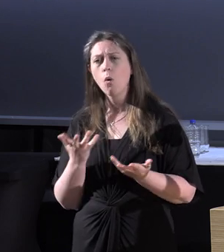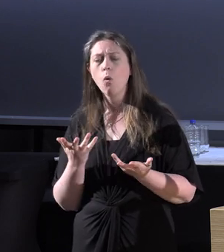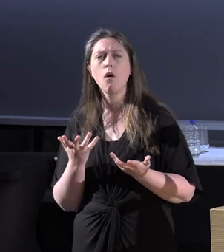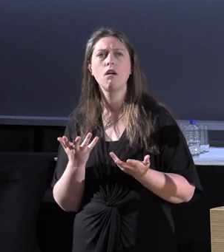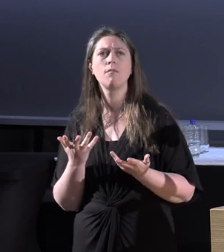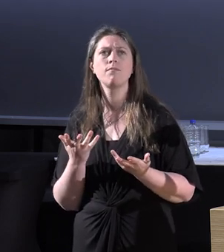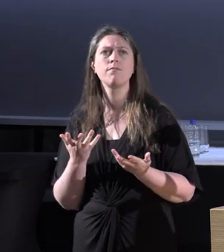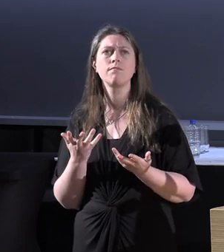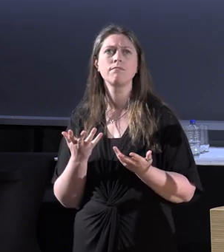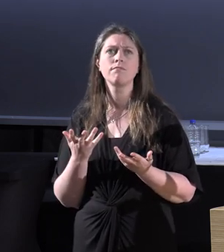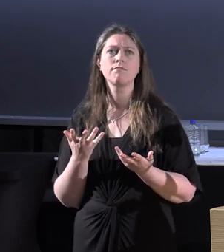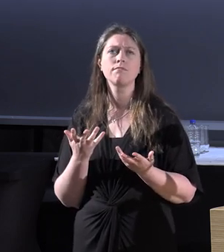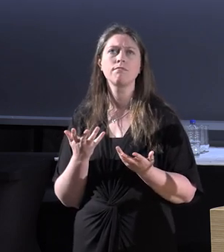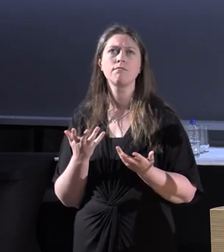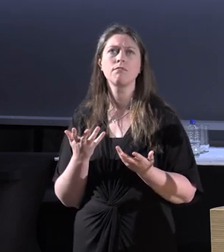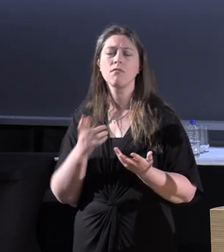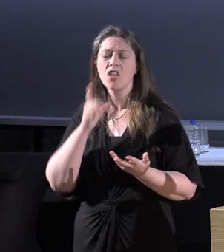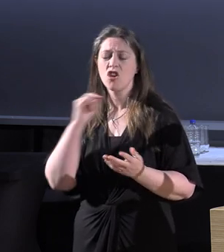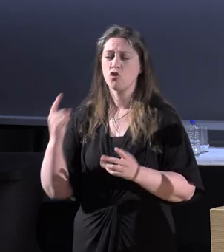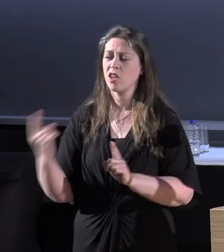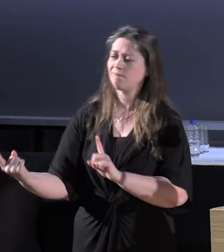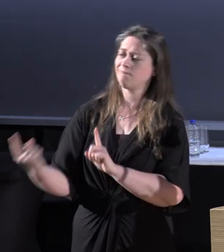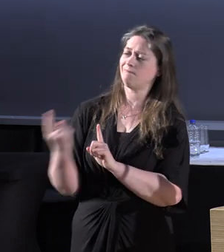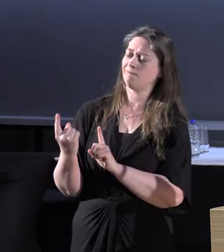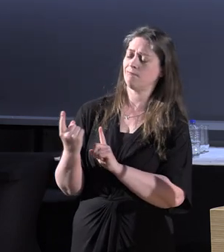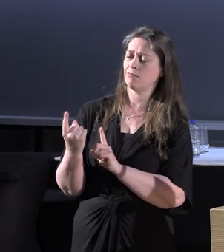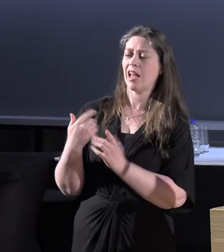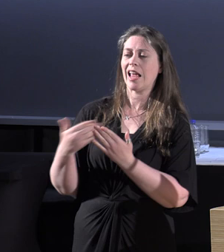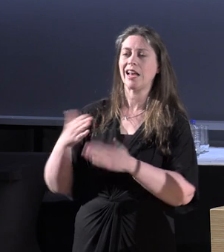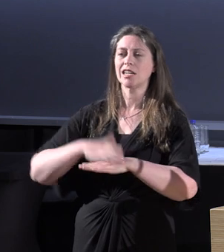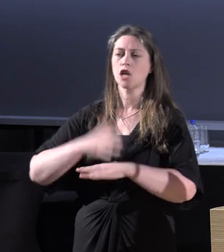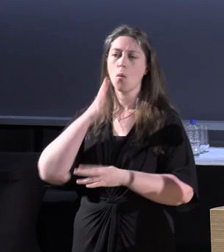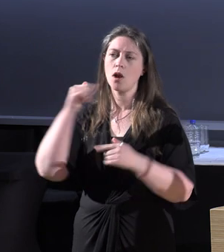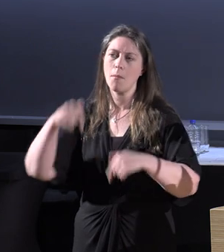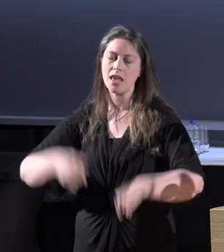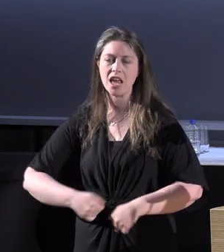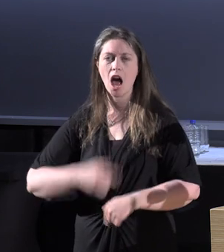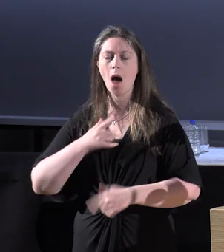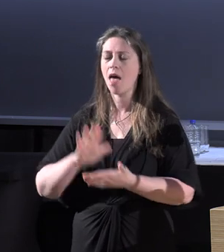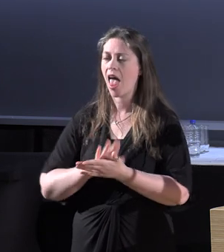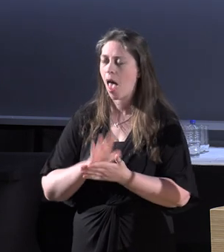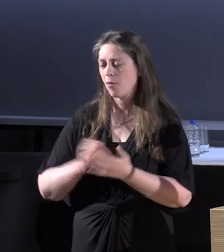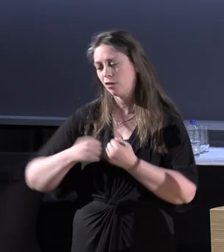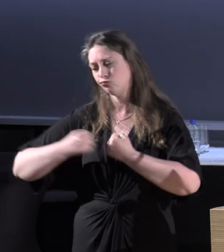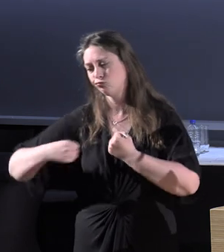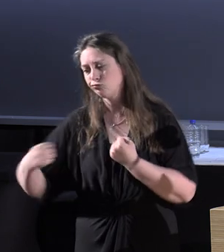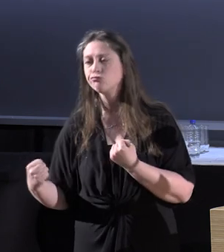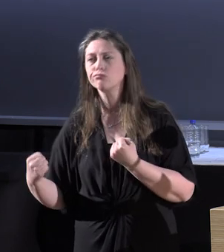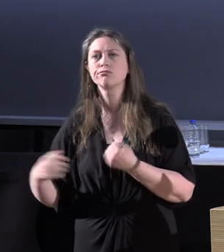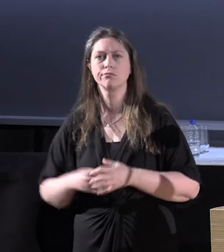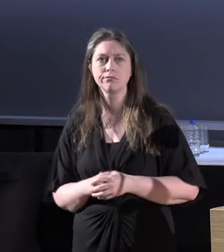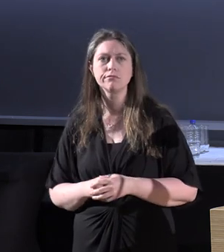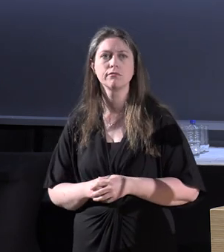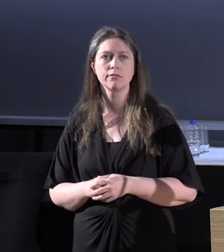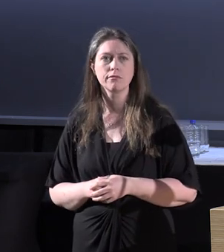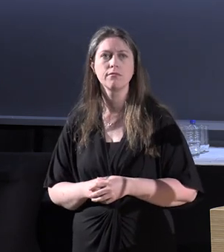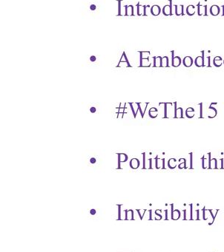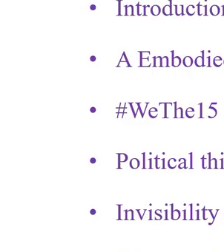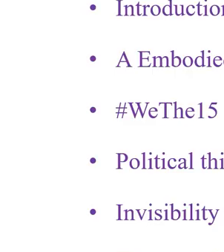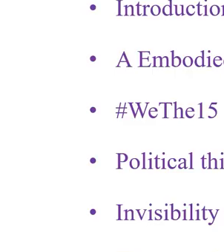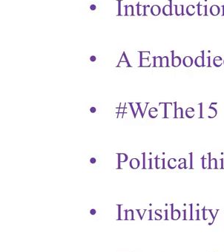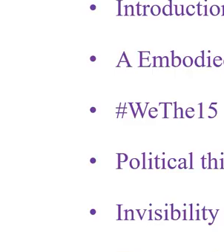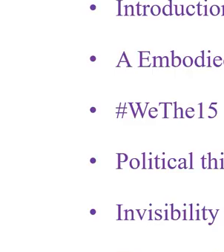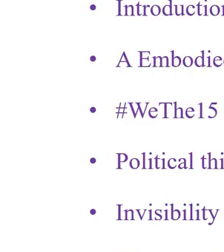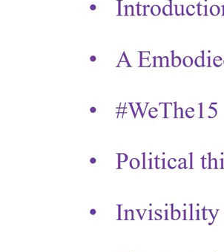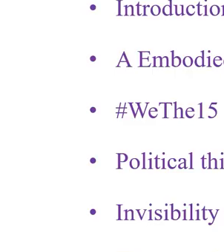see me at any stage. I'm happy to elaborate on these ideas. I will